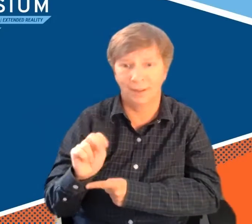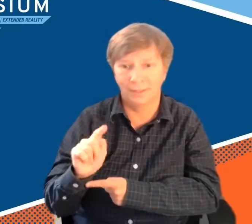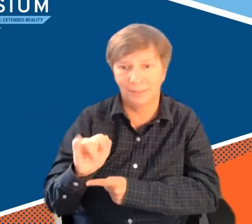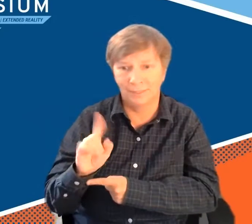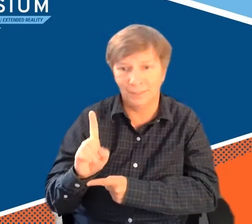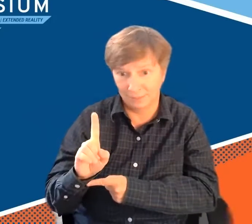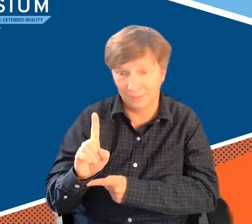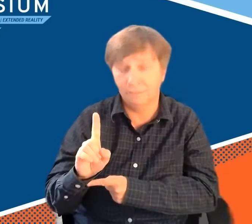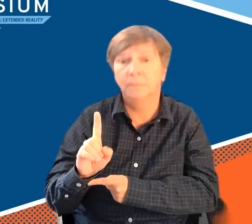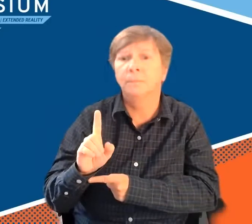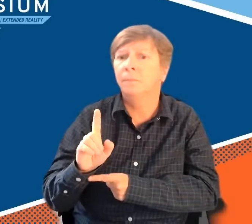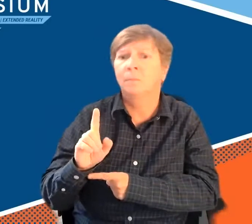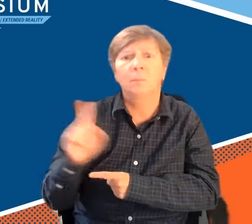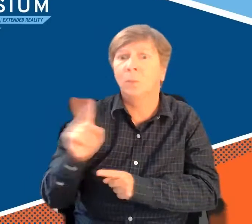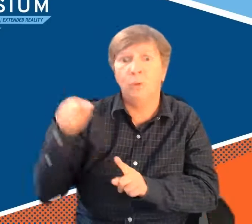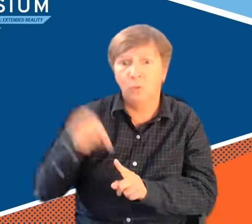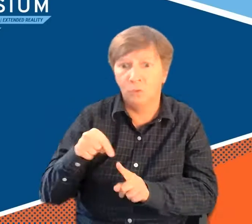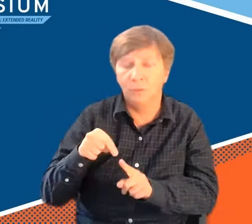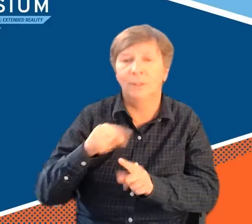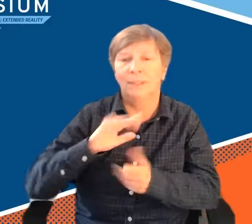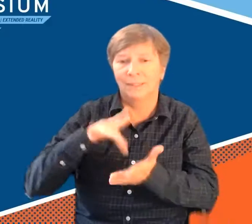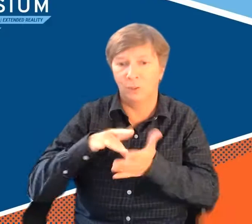XR Lab, within the College of NTID.